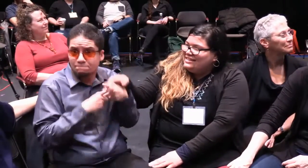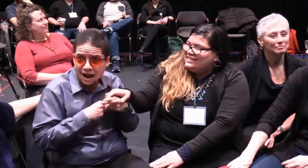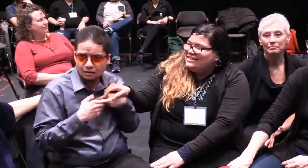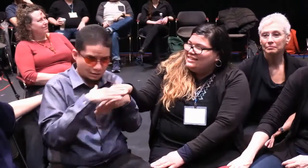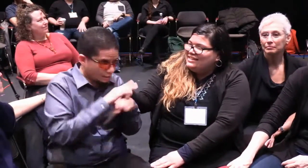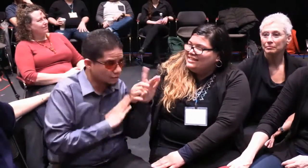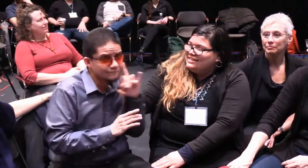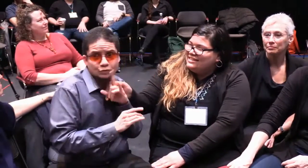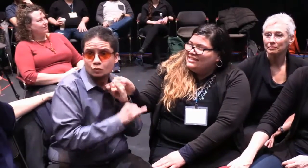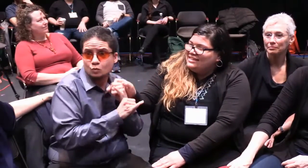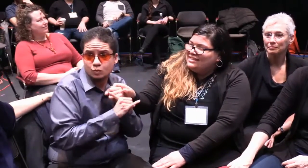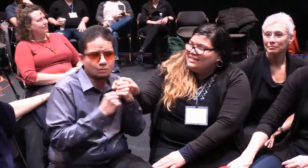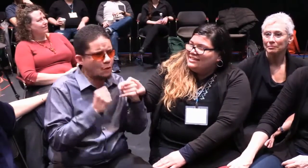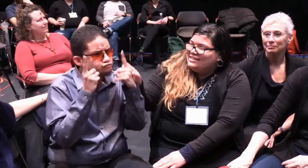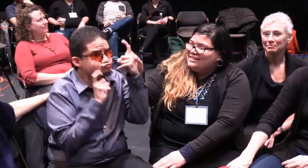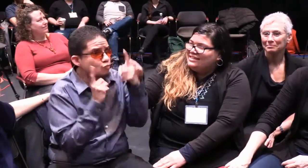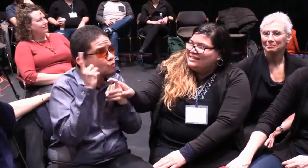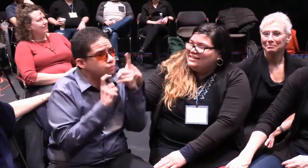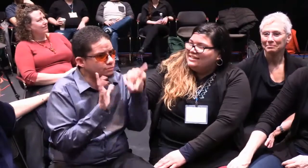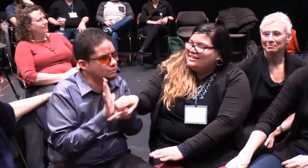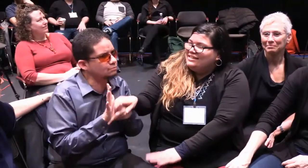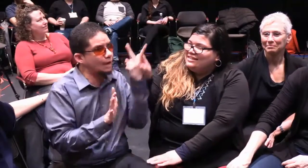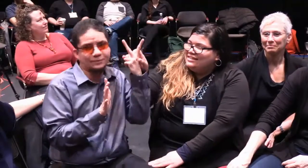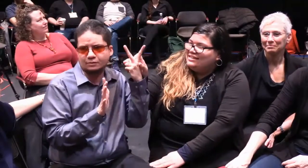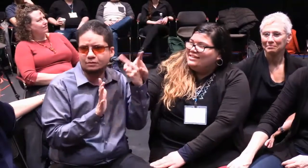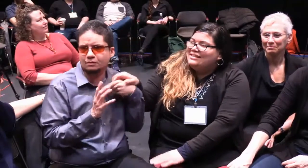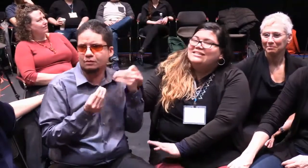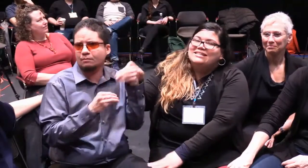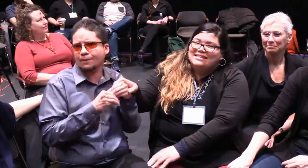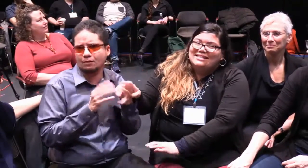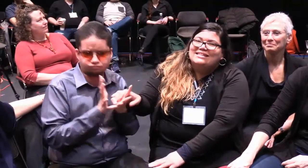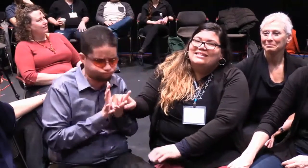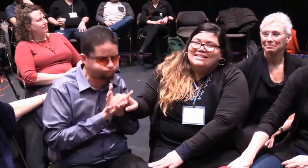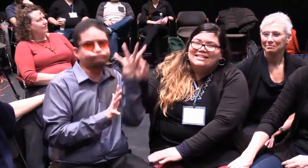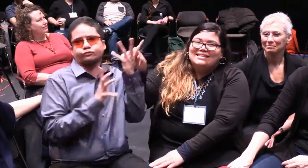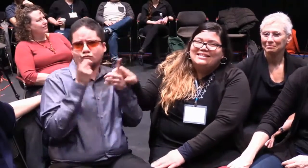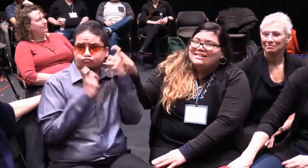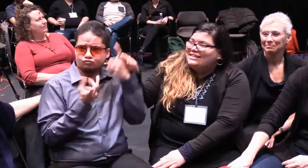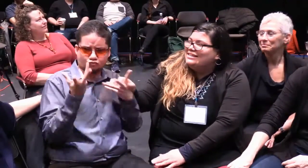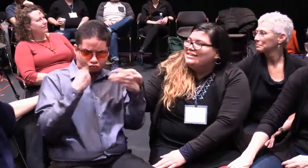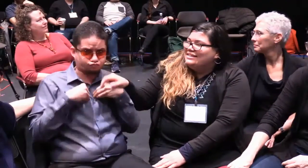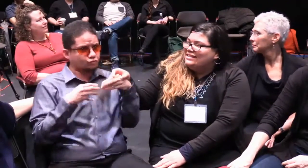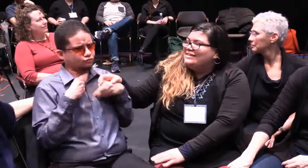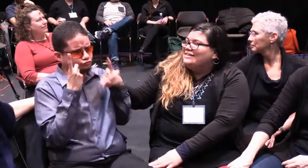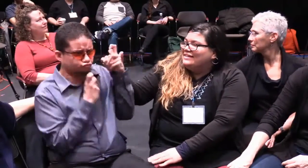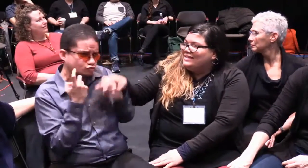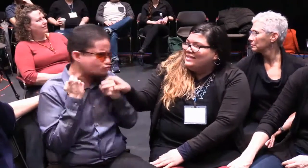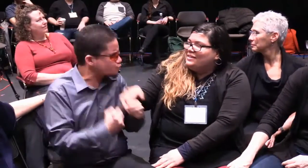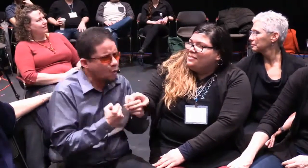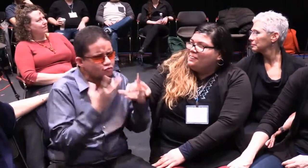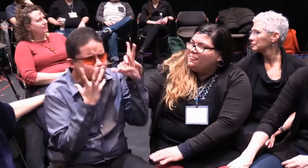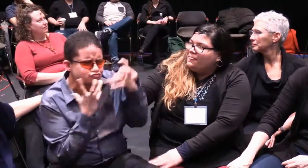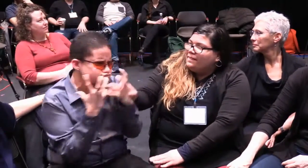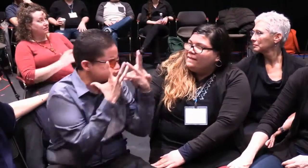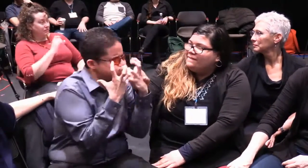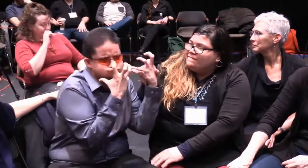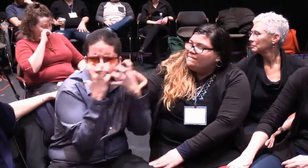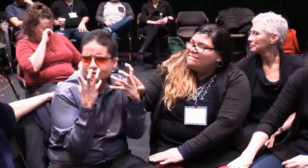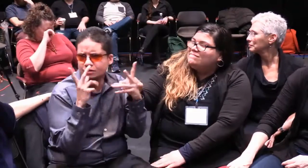rubbed the wrong way by it because they just don't understand that that's our norm. You know, we're very physical, we're very expressive,